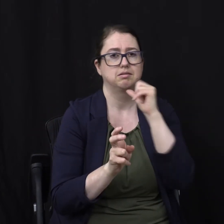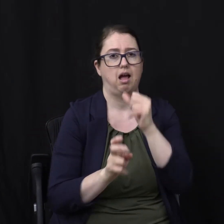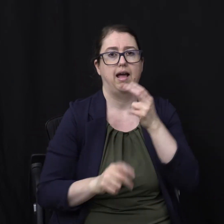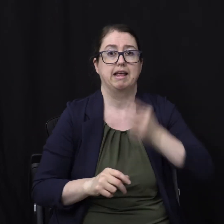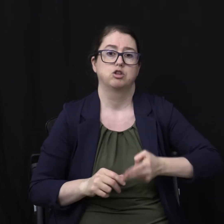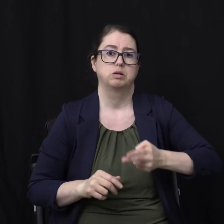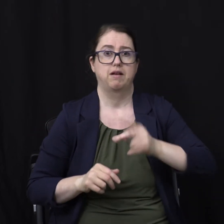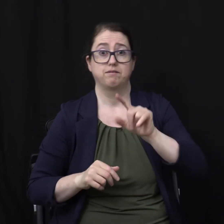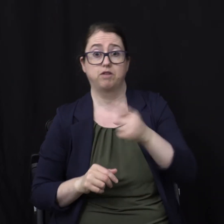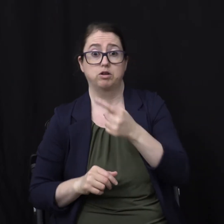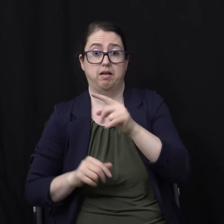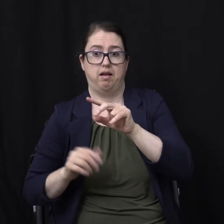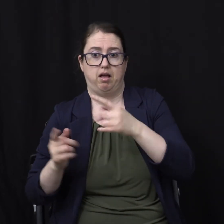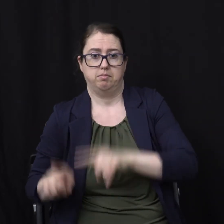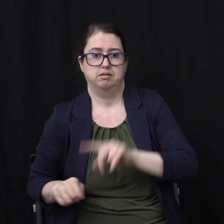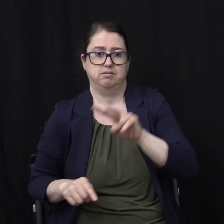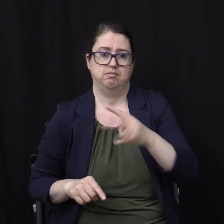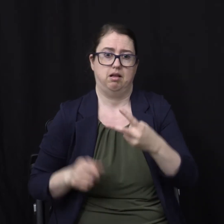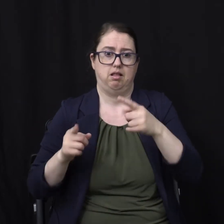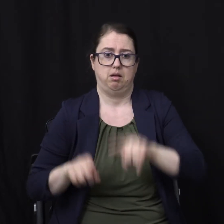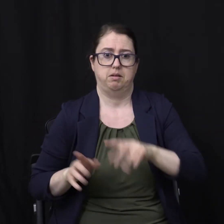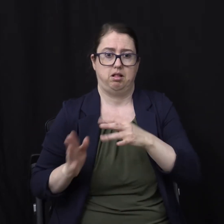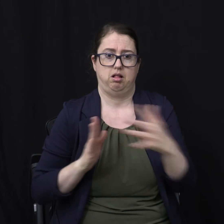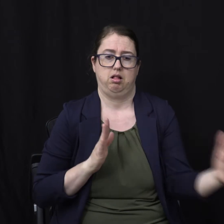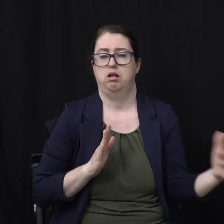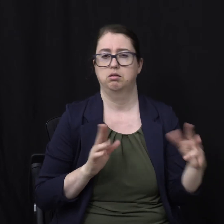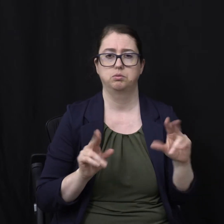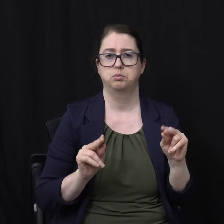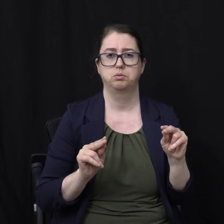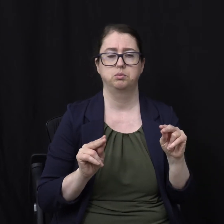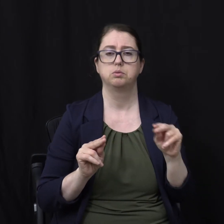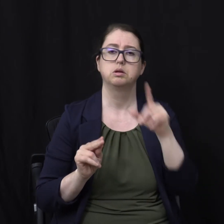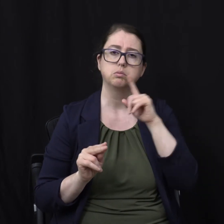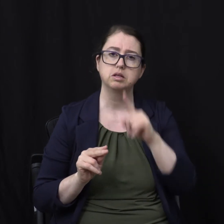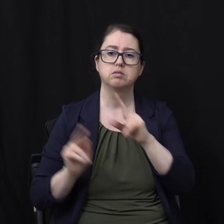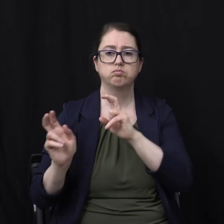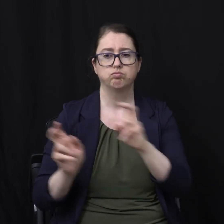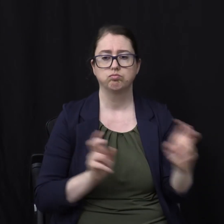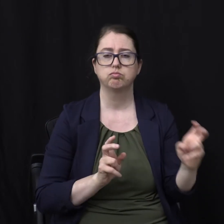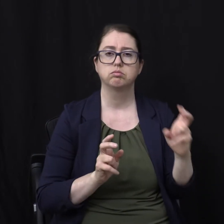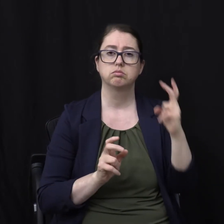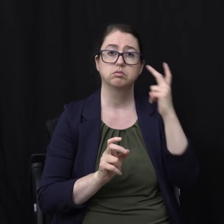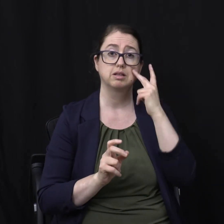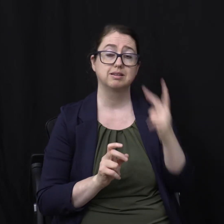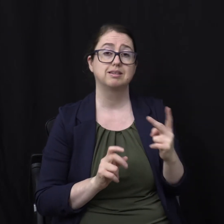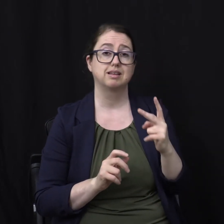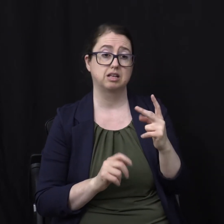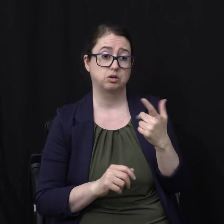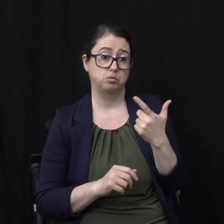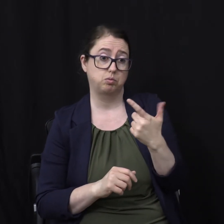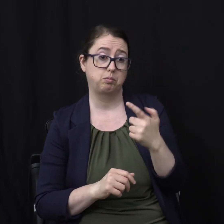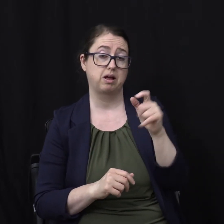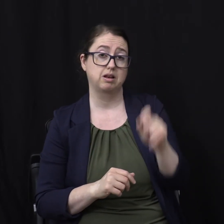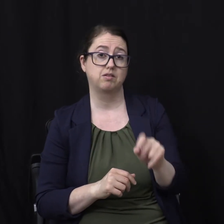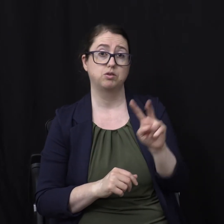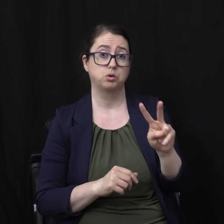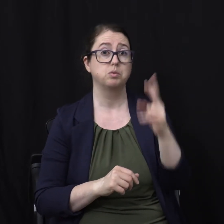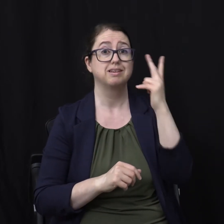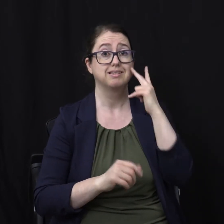going sequentially Or chronologically So this city Comes down You see it in 21 verse 2 We know when it came down